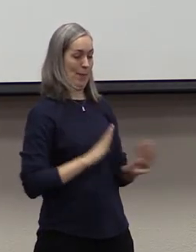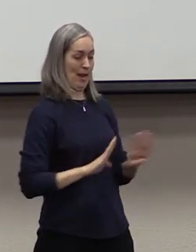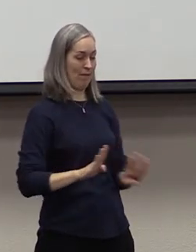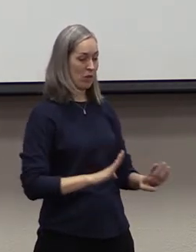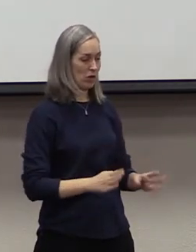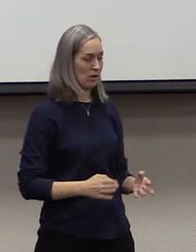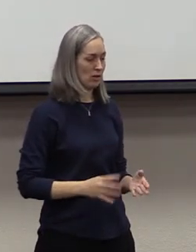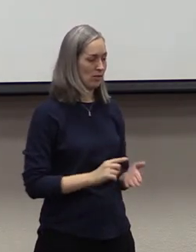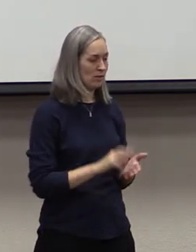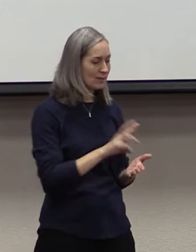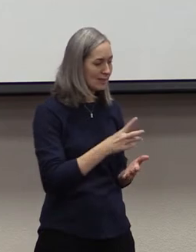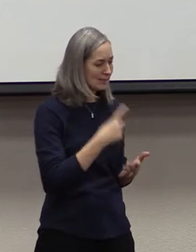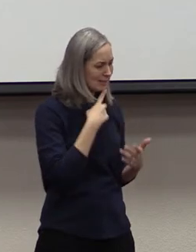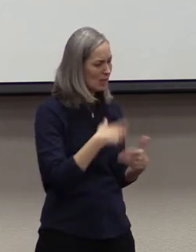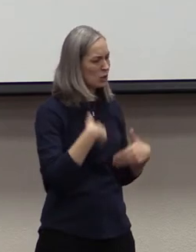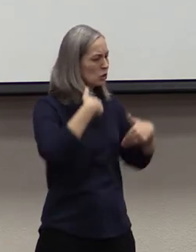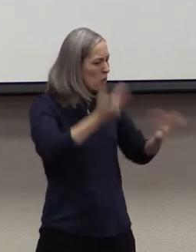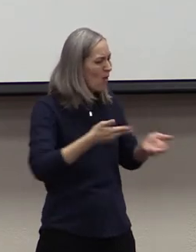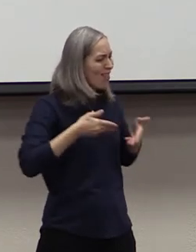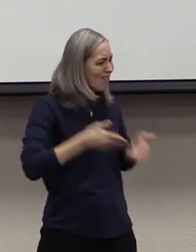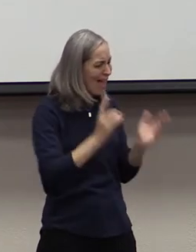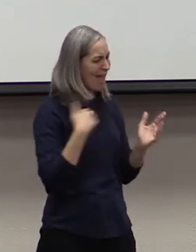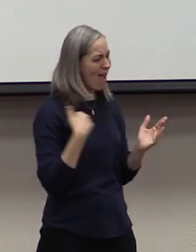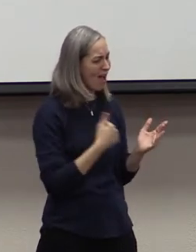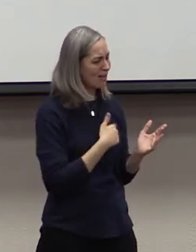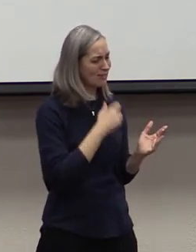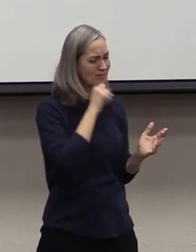Verse 6, he says, So then, let us not